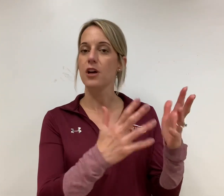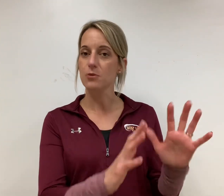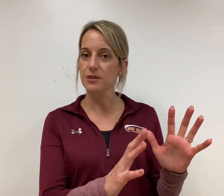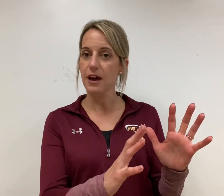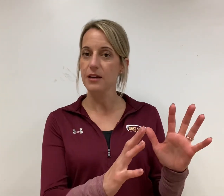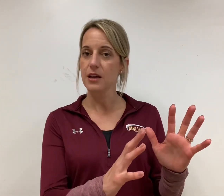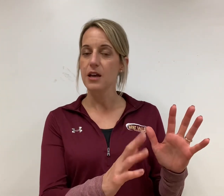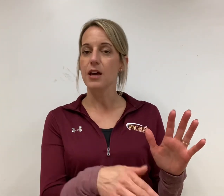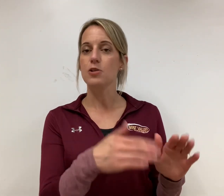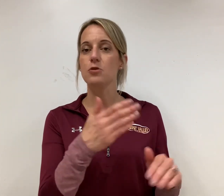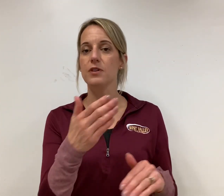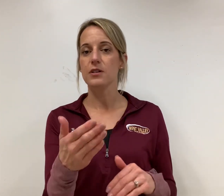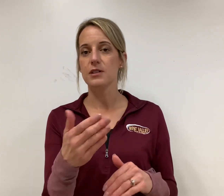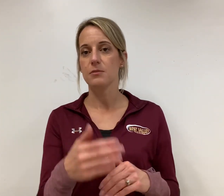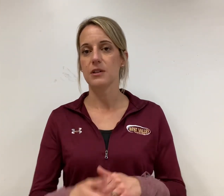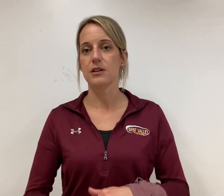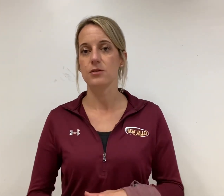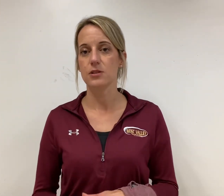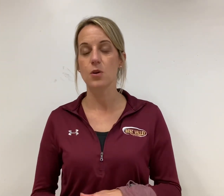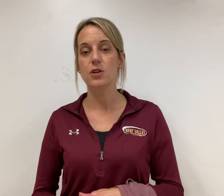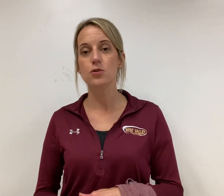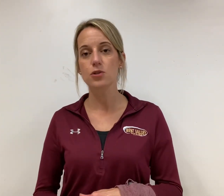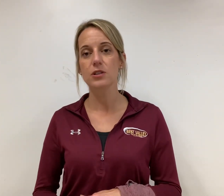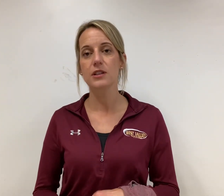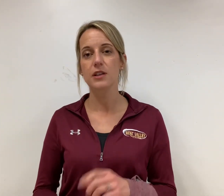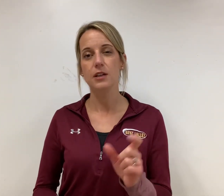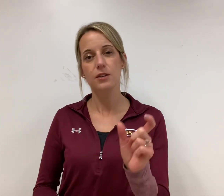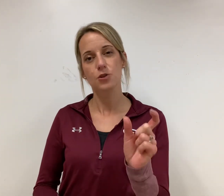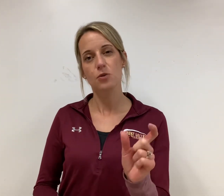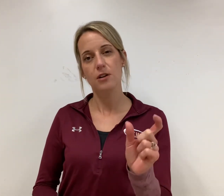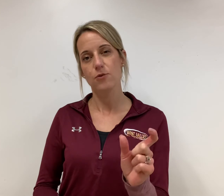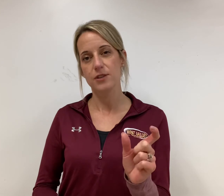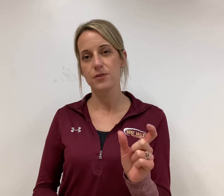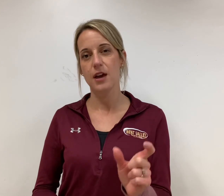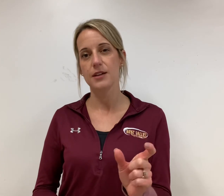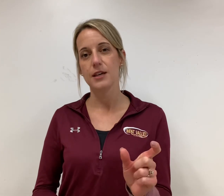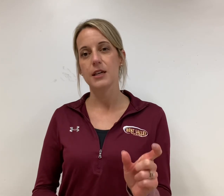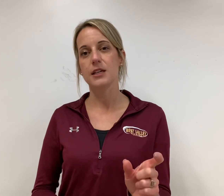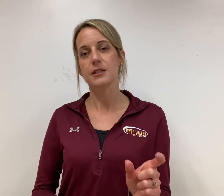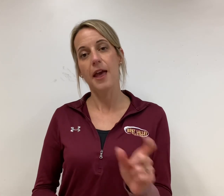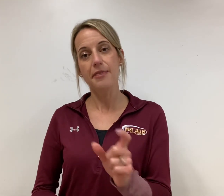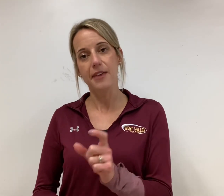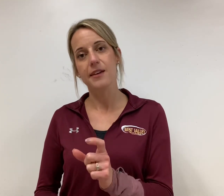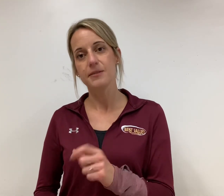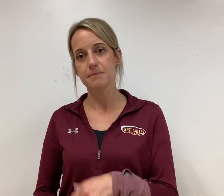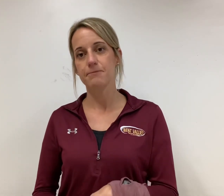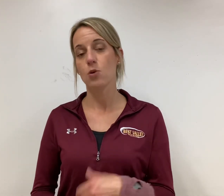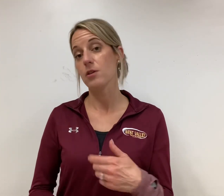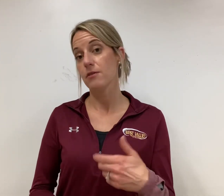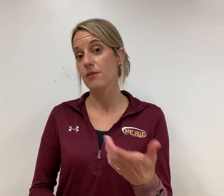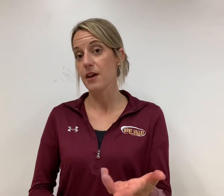with that and you're moving on to something else so usually the english word I voice for that is and then or then